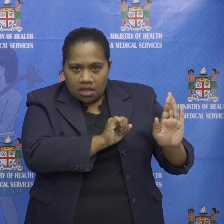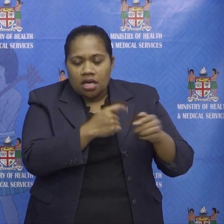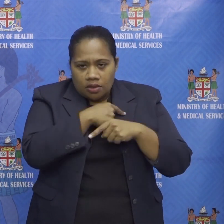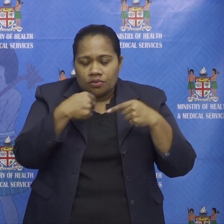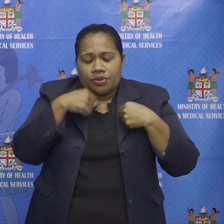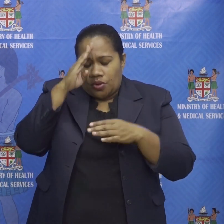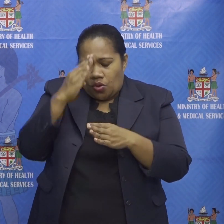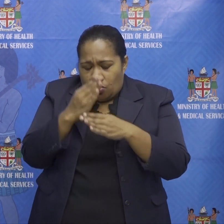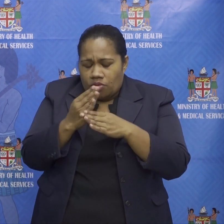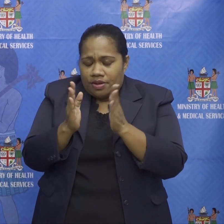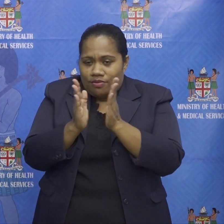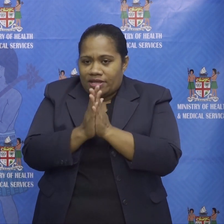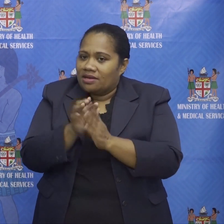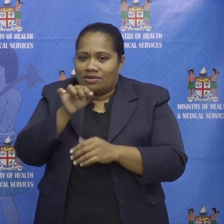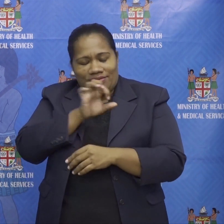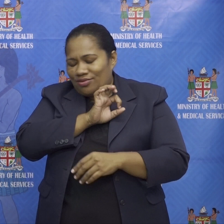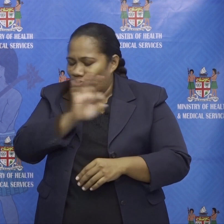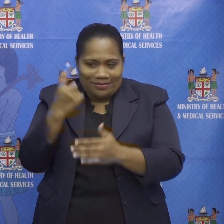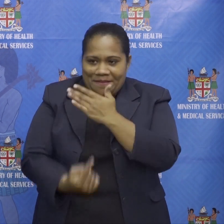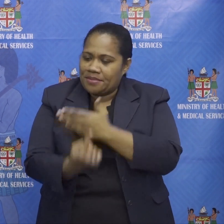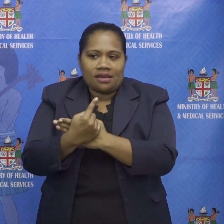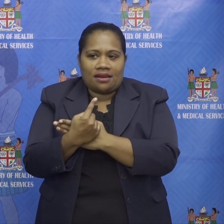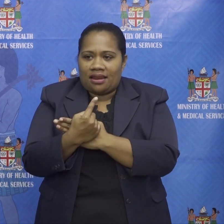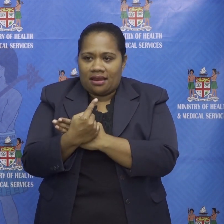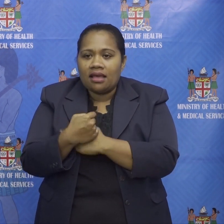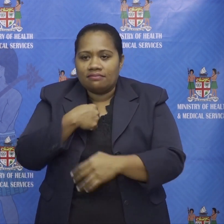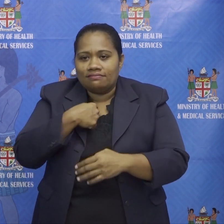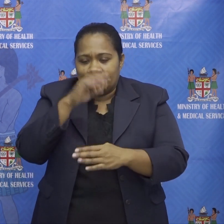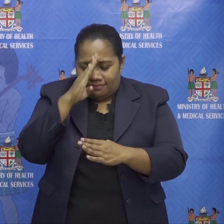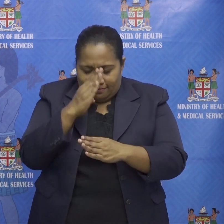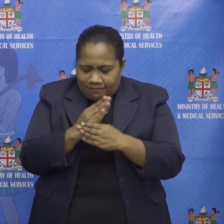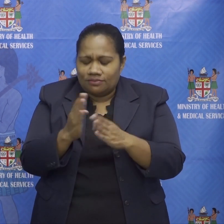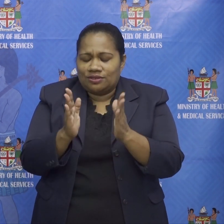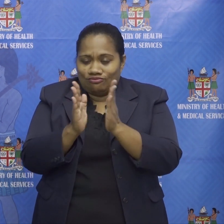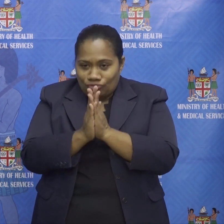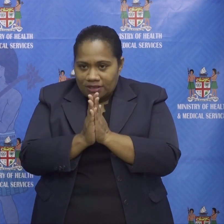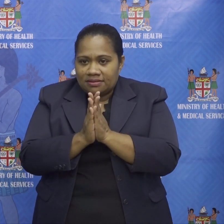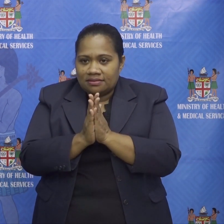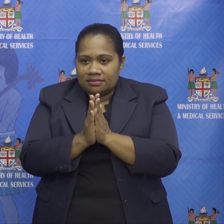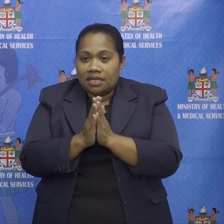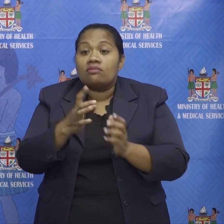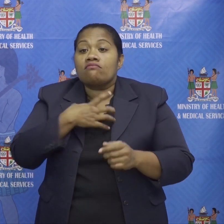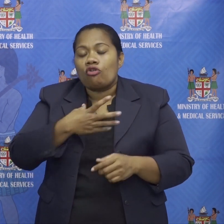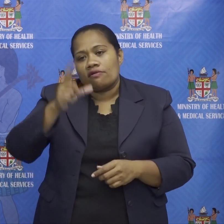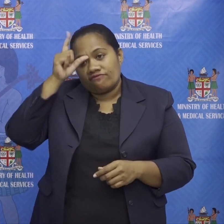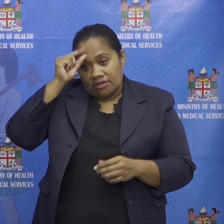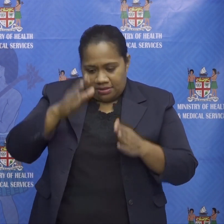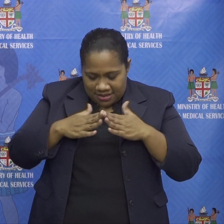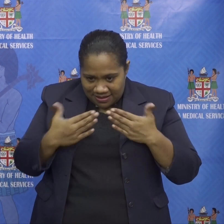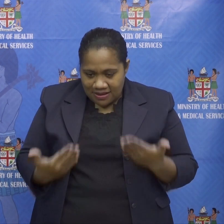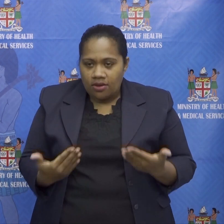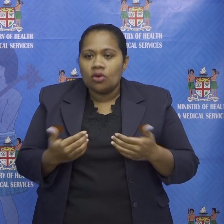and praying that it doesn't get used i'm hoping and praying that there are more fusions who will start now